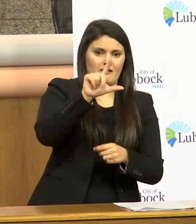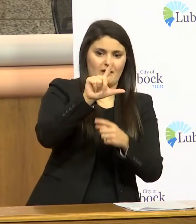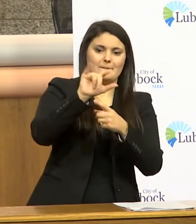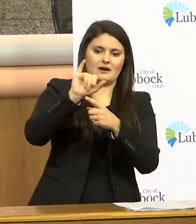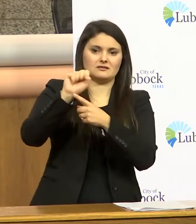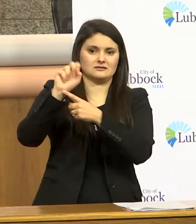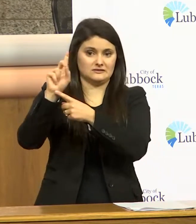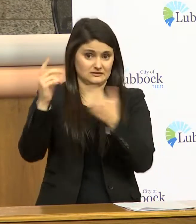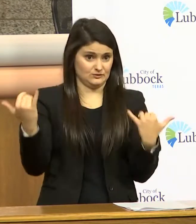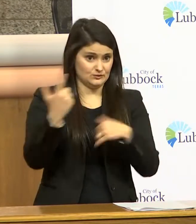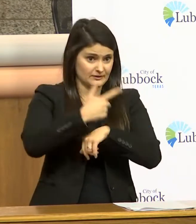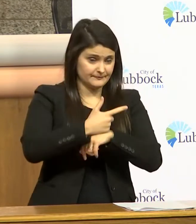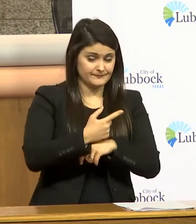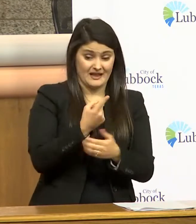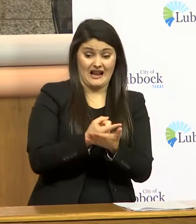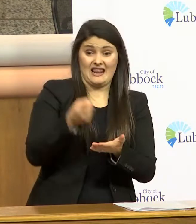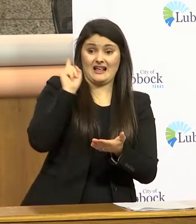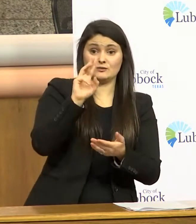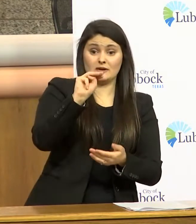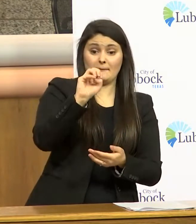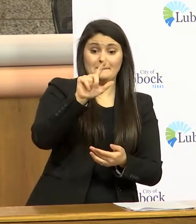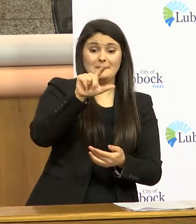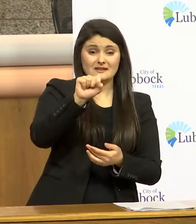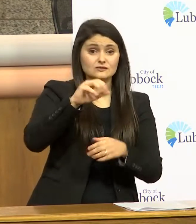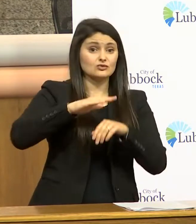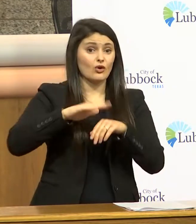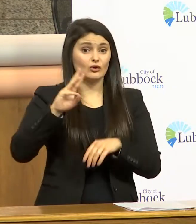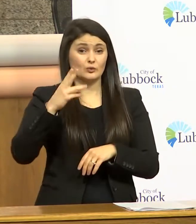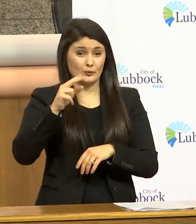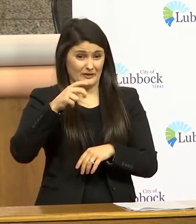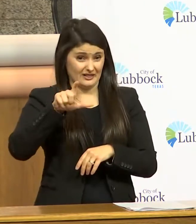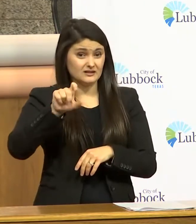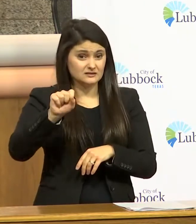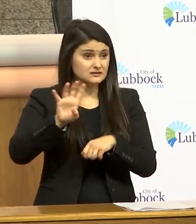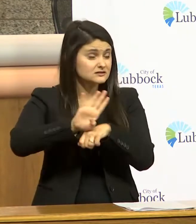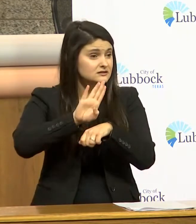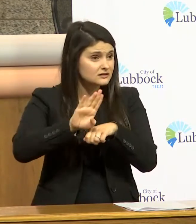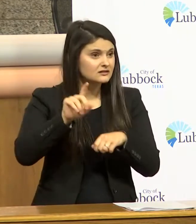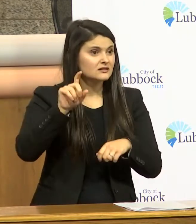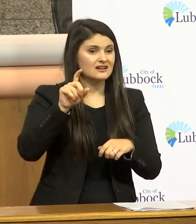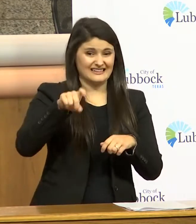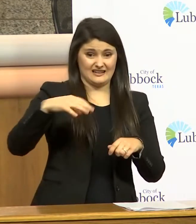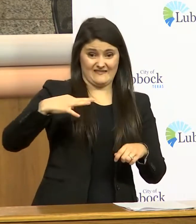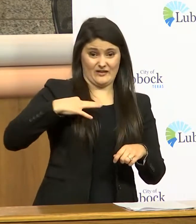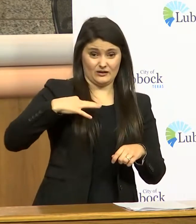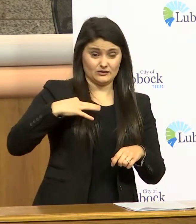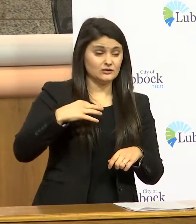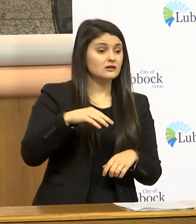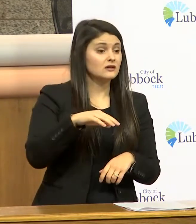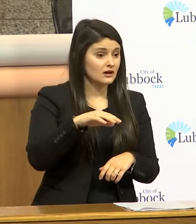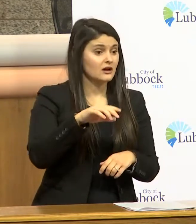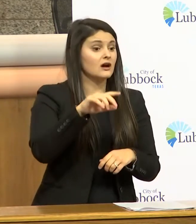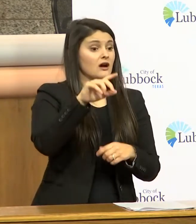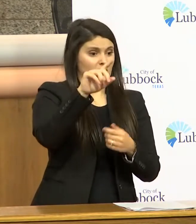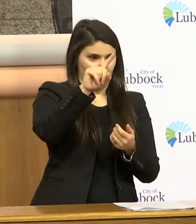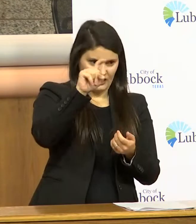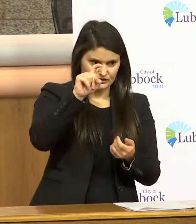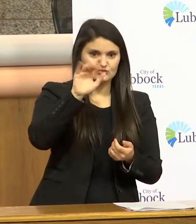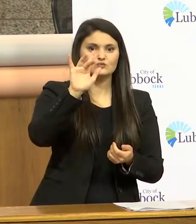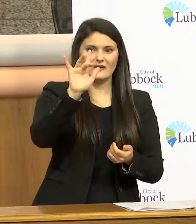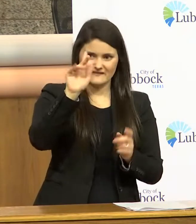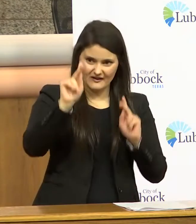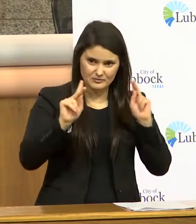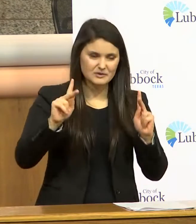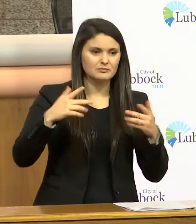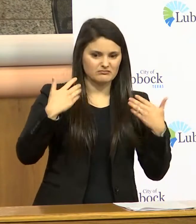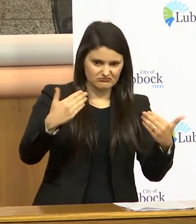last week meals on wheels needed volunteers and 125 people in our community volunteer they they feel like